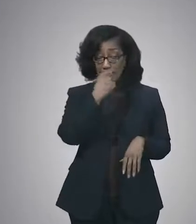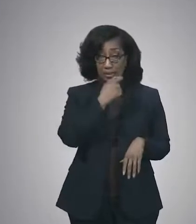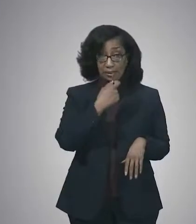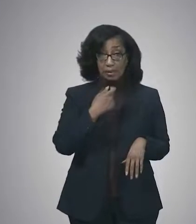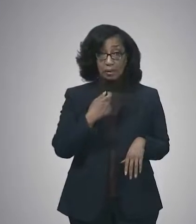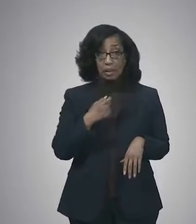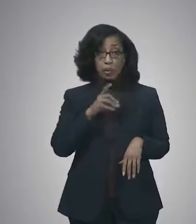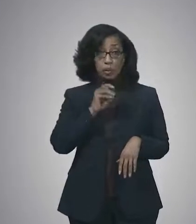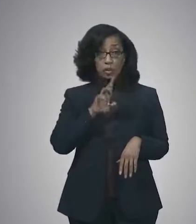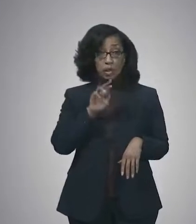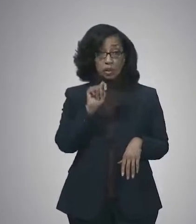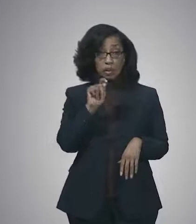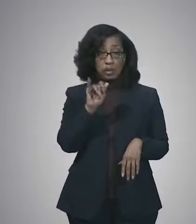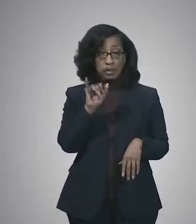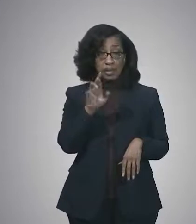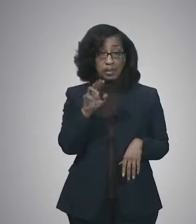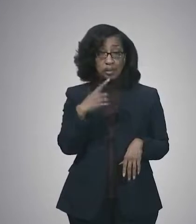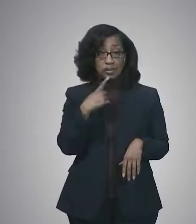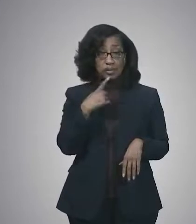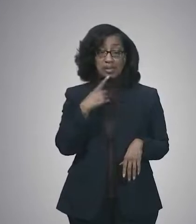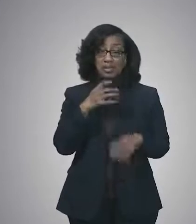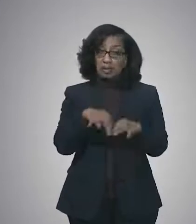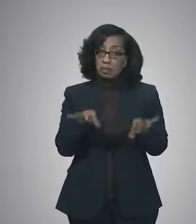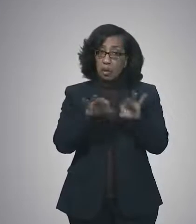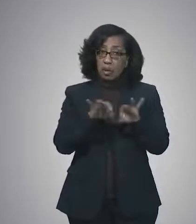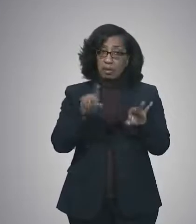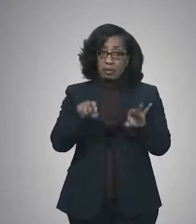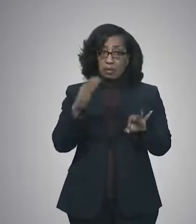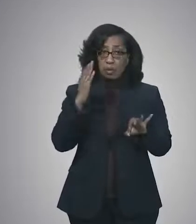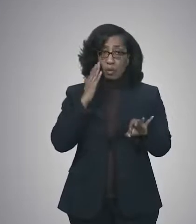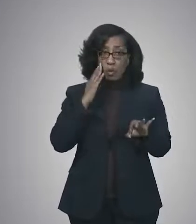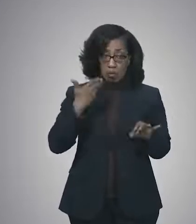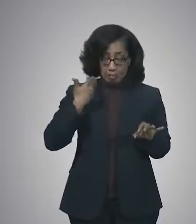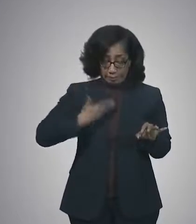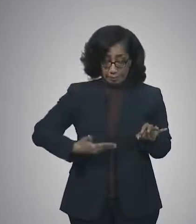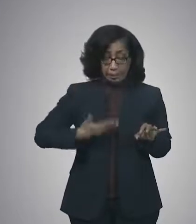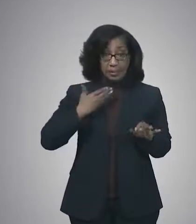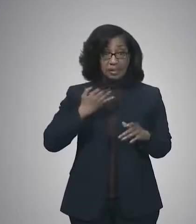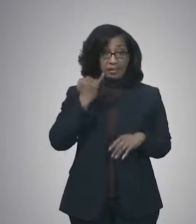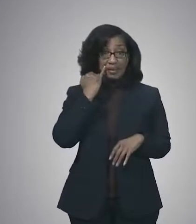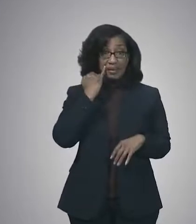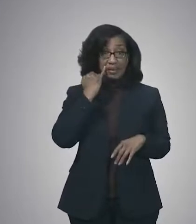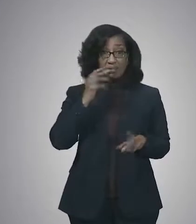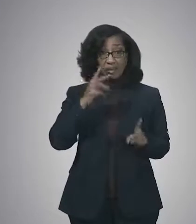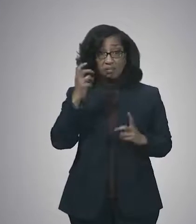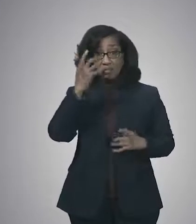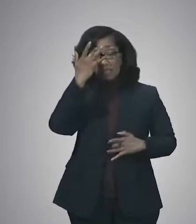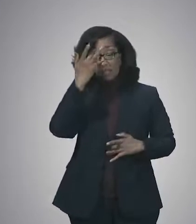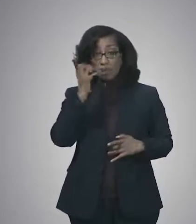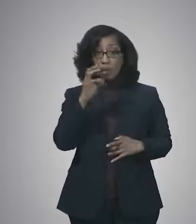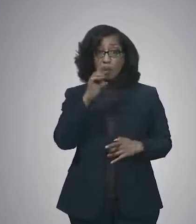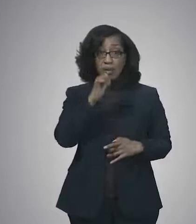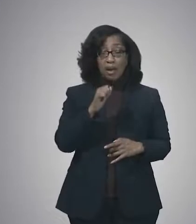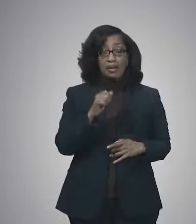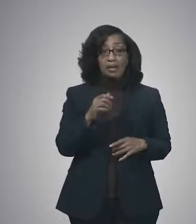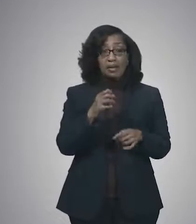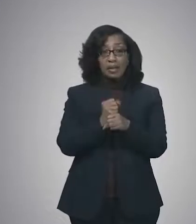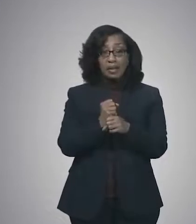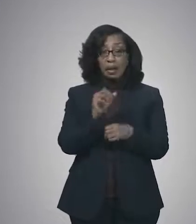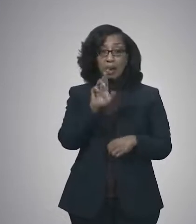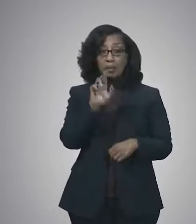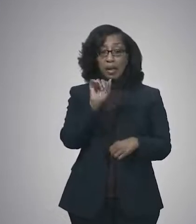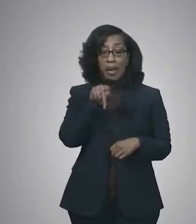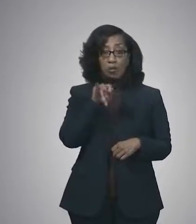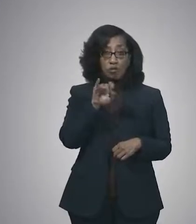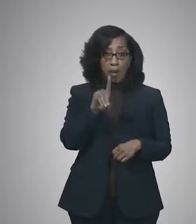What Dr. Taylor mentioned is it's important to know your status. Go in and get a rapid test if you're going to gather. Even better, go get a PCR